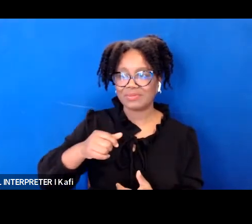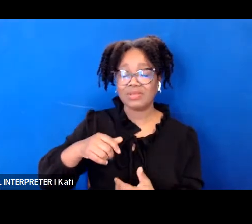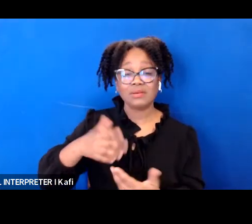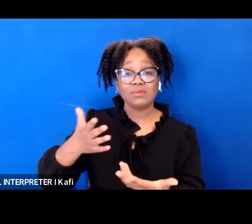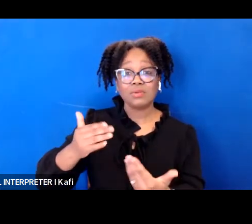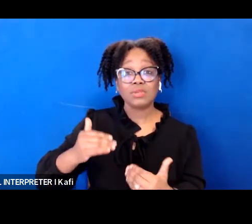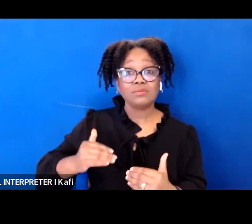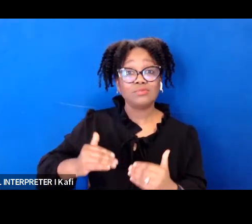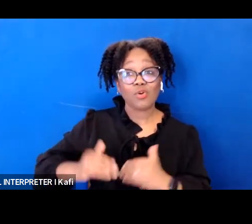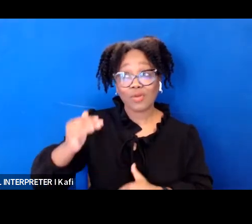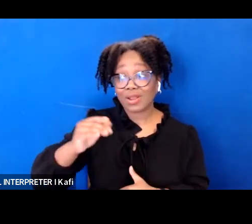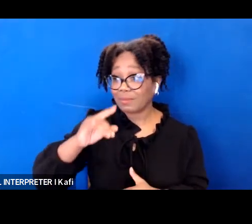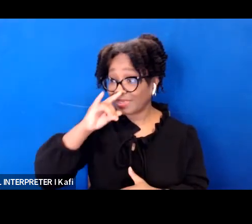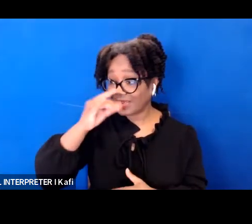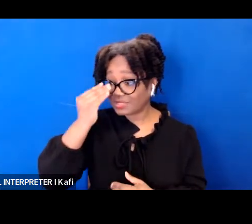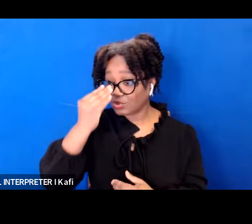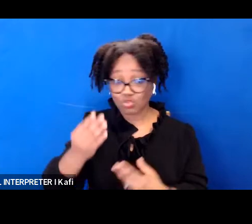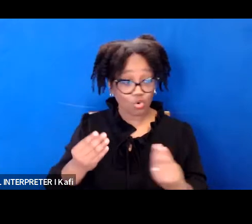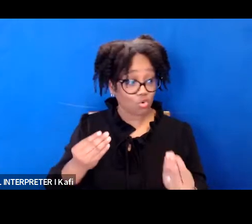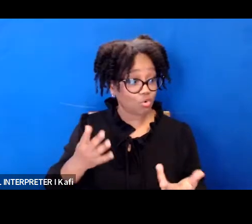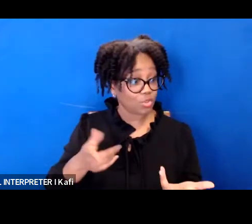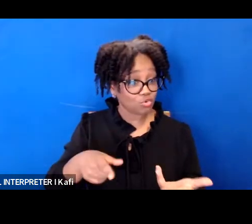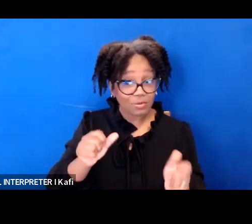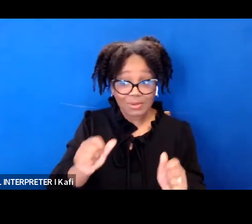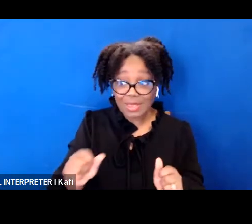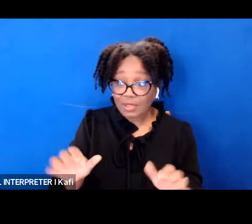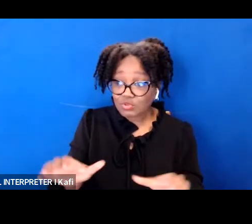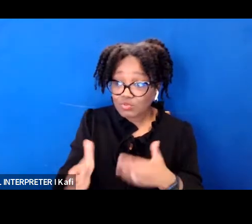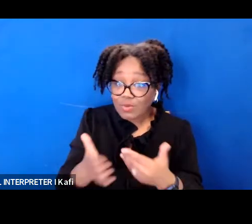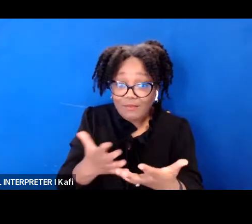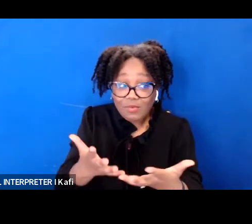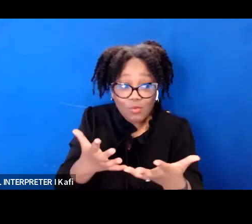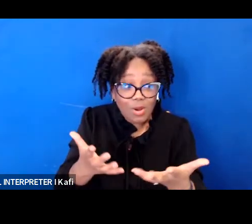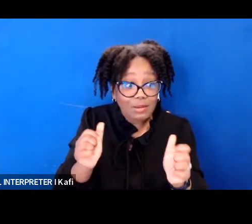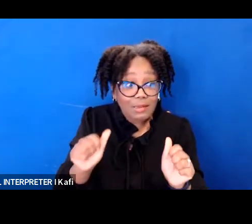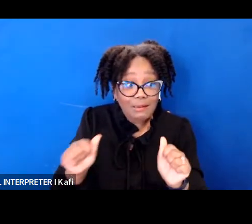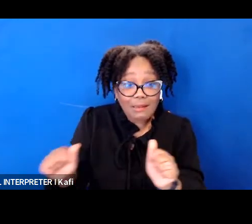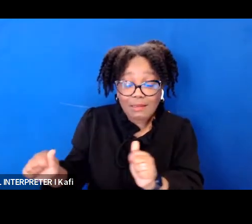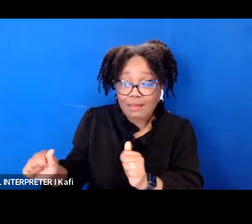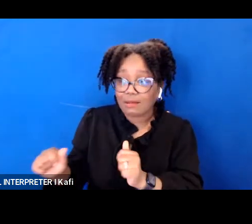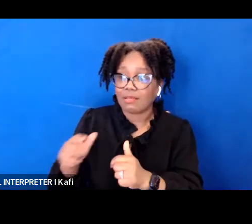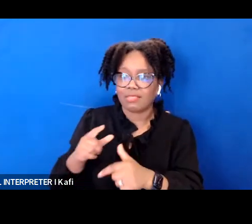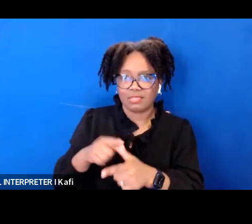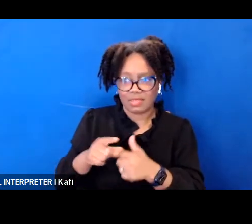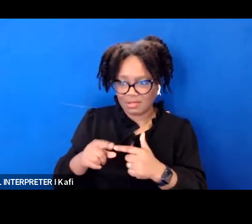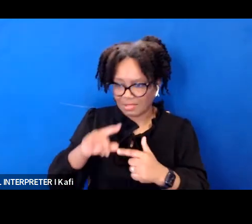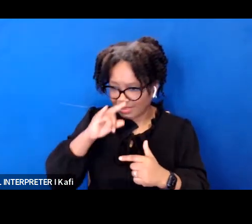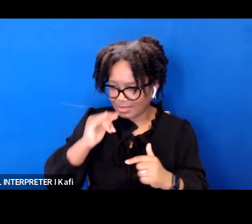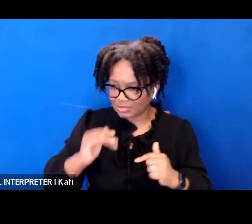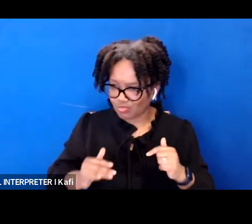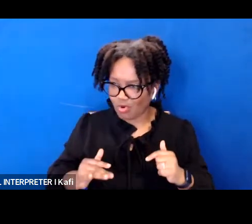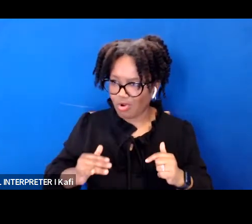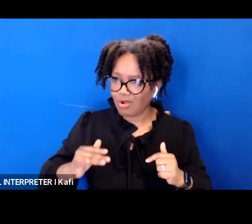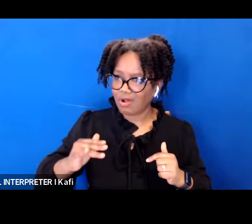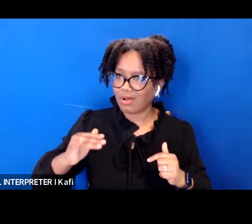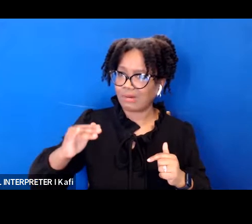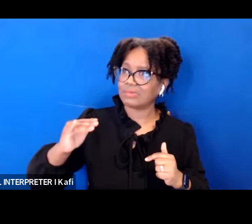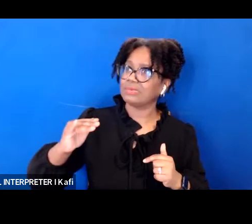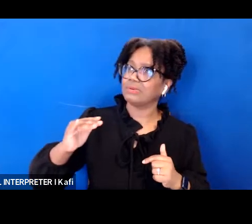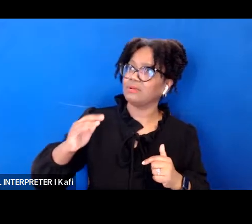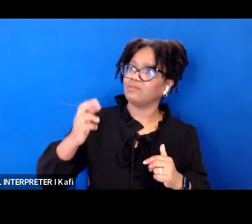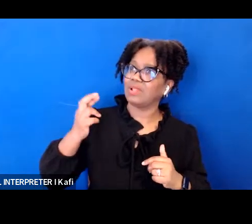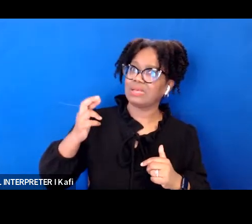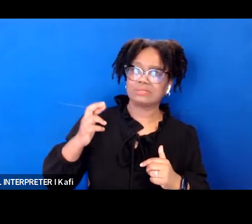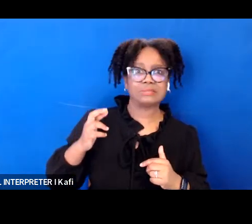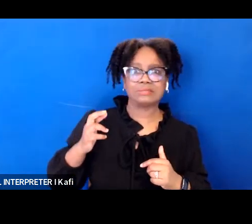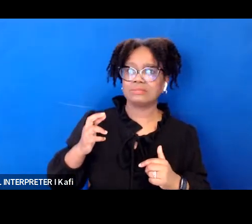they realize that there are barriers to that they go to college or in the workforce or even in just the world in general and realize that